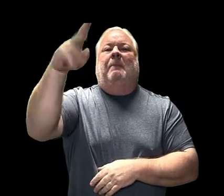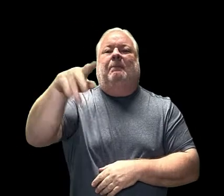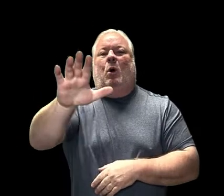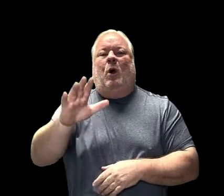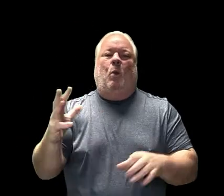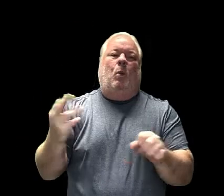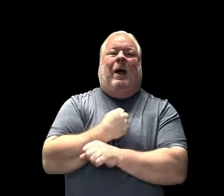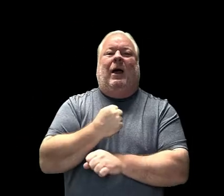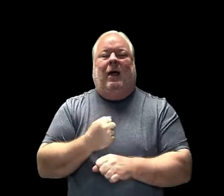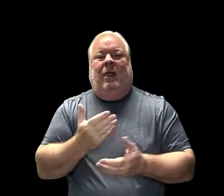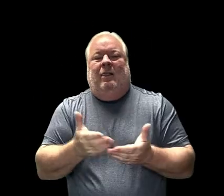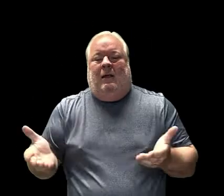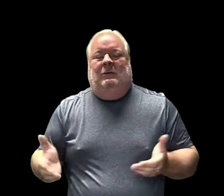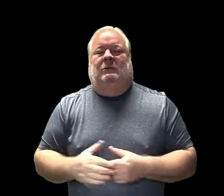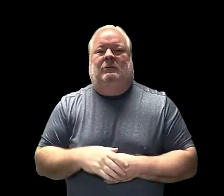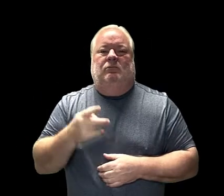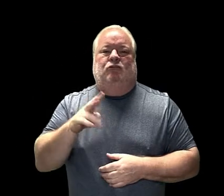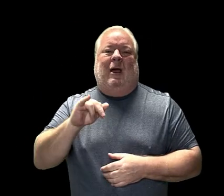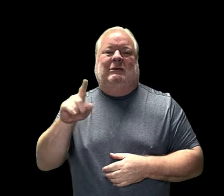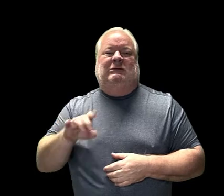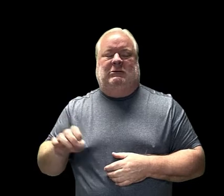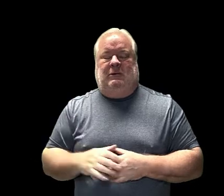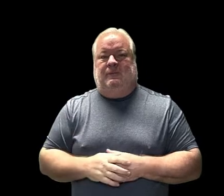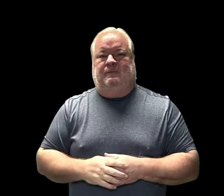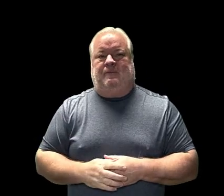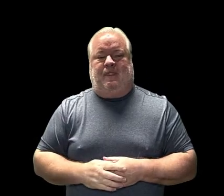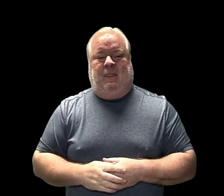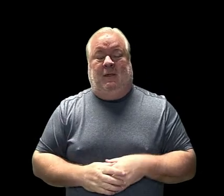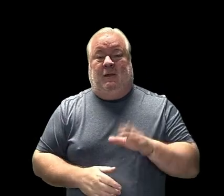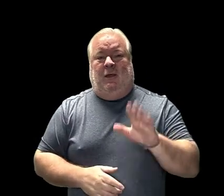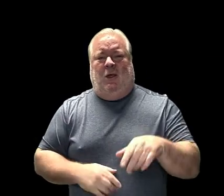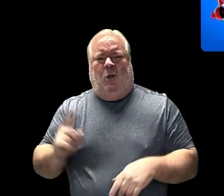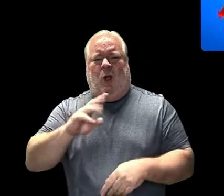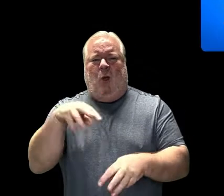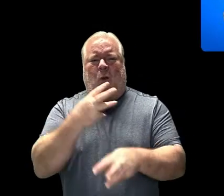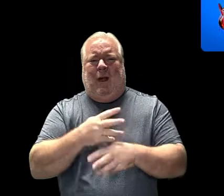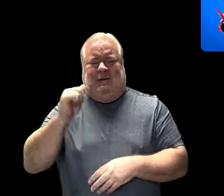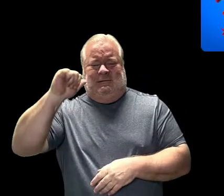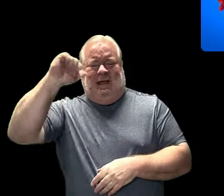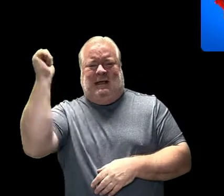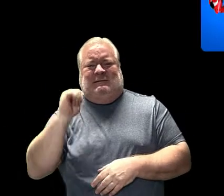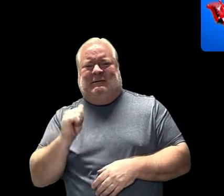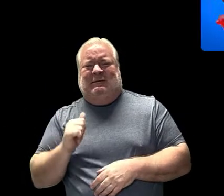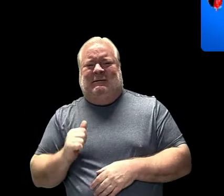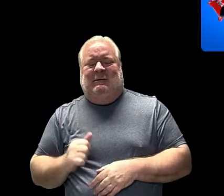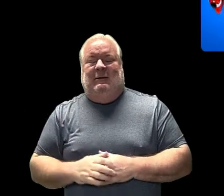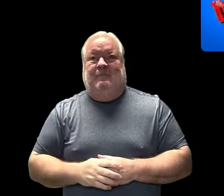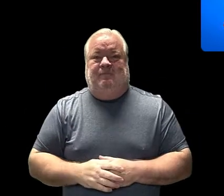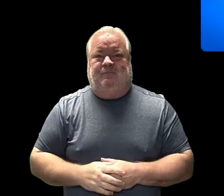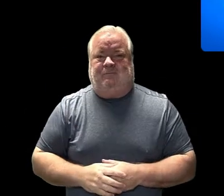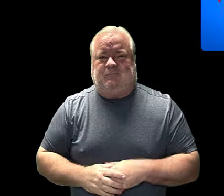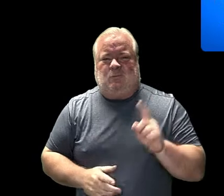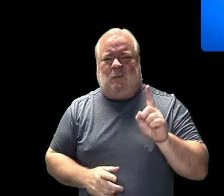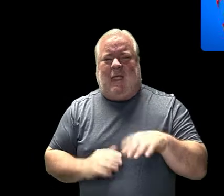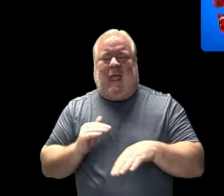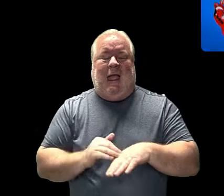if you are a winner. All right, let's take a look at where in the world Aisa